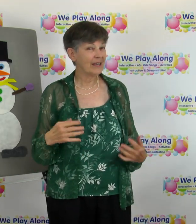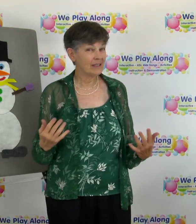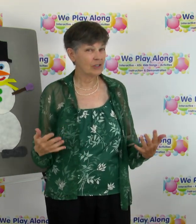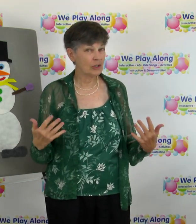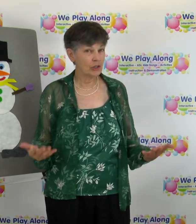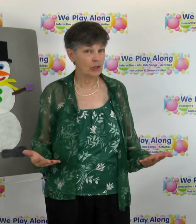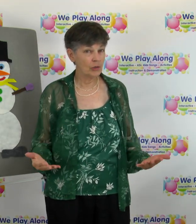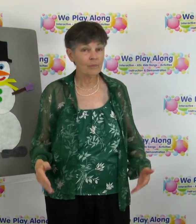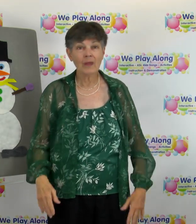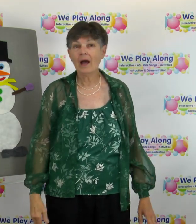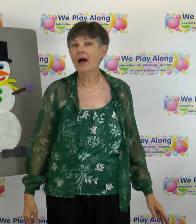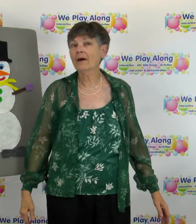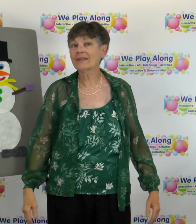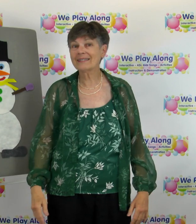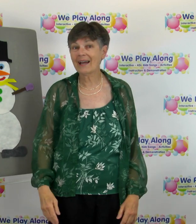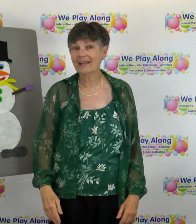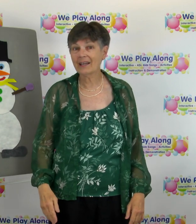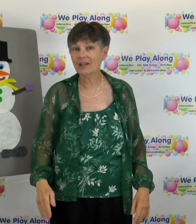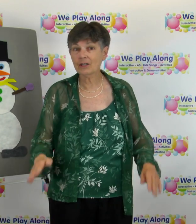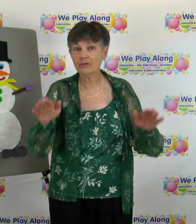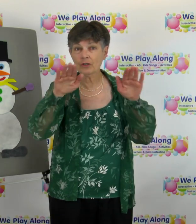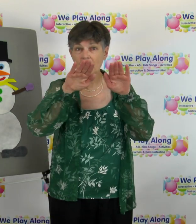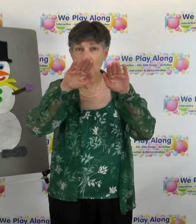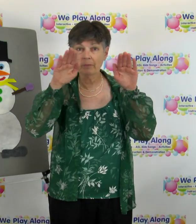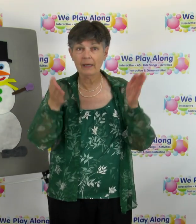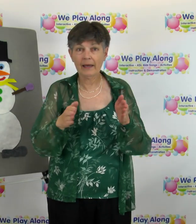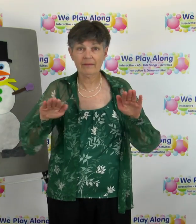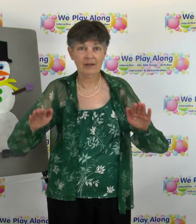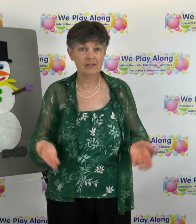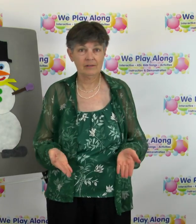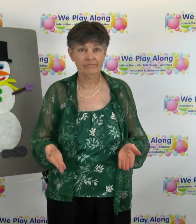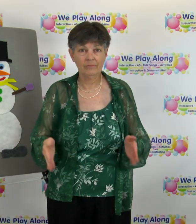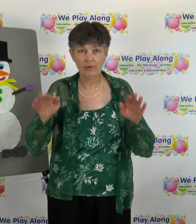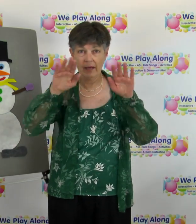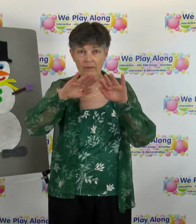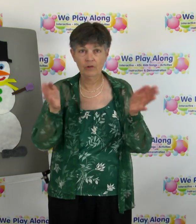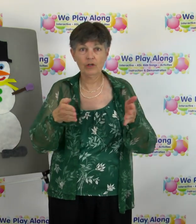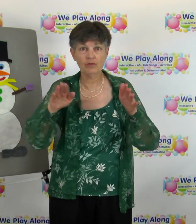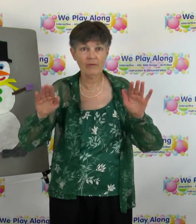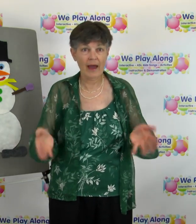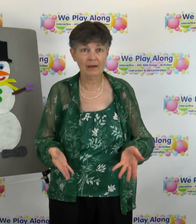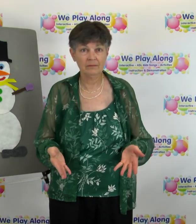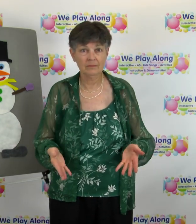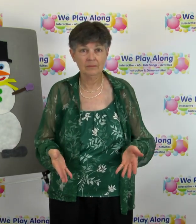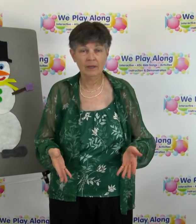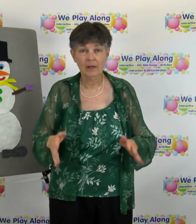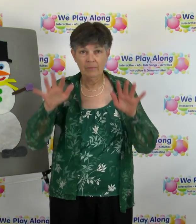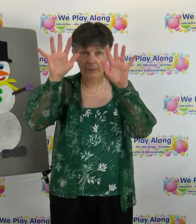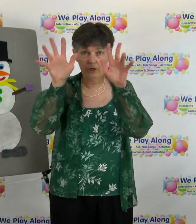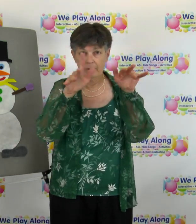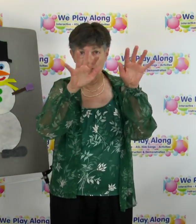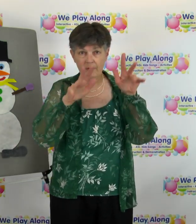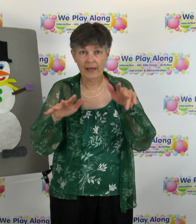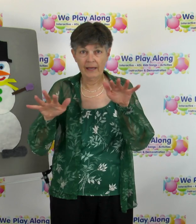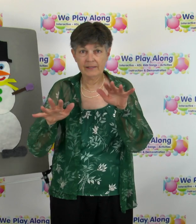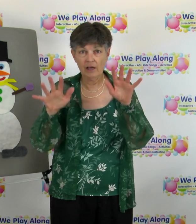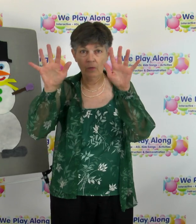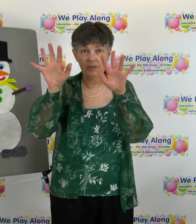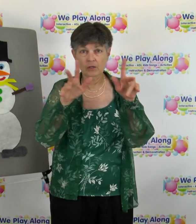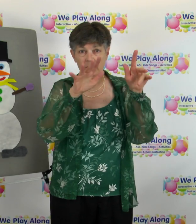kids to do the signed English version it would be like this okay you could do that but I'm going to be doing the ASL one so